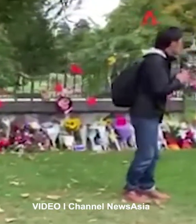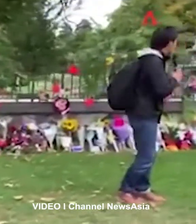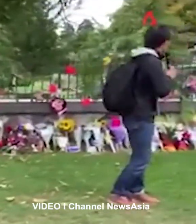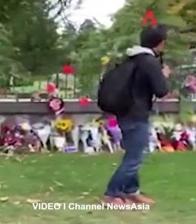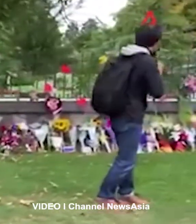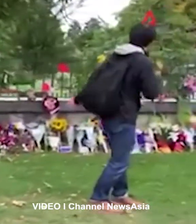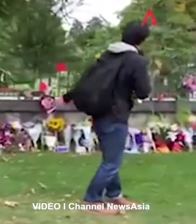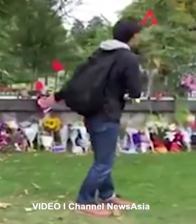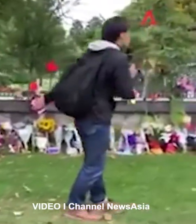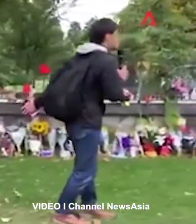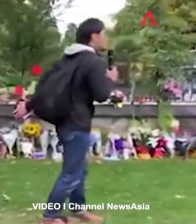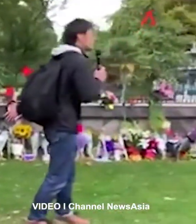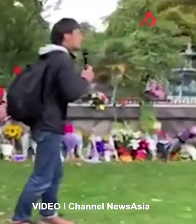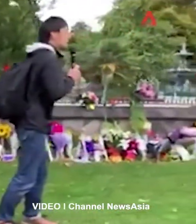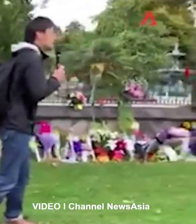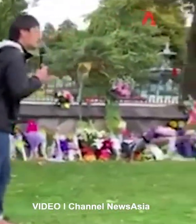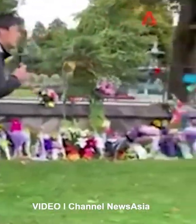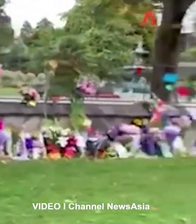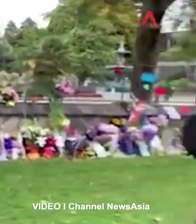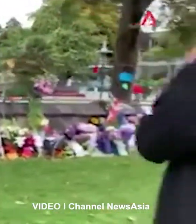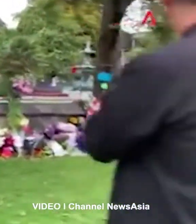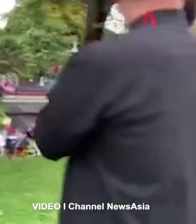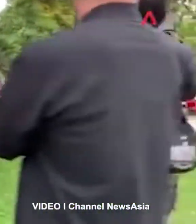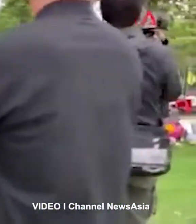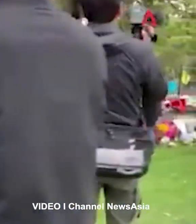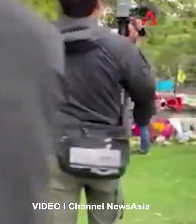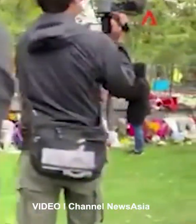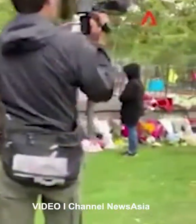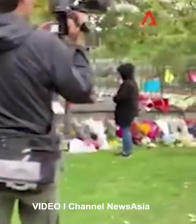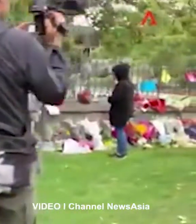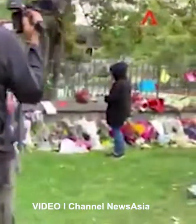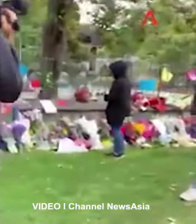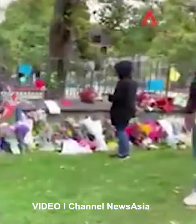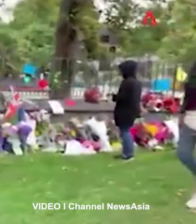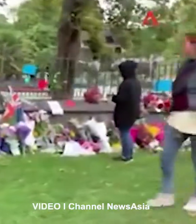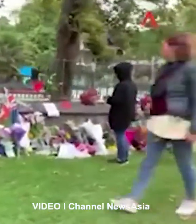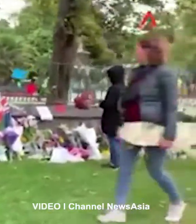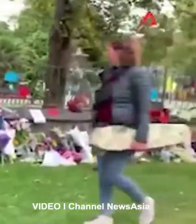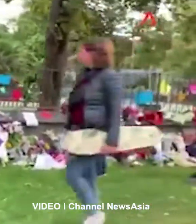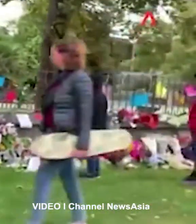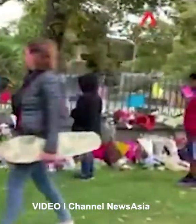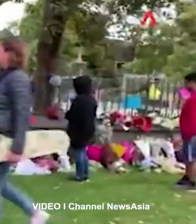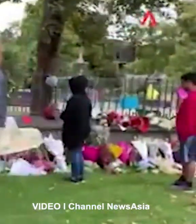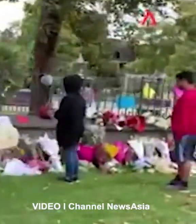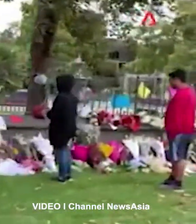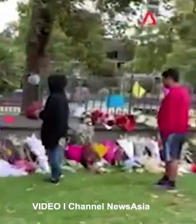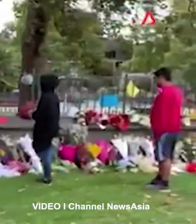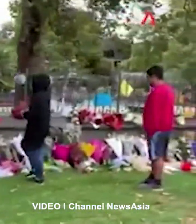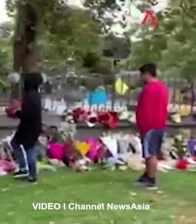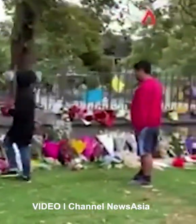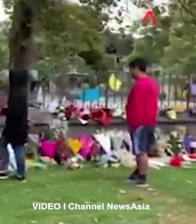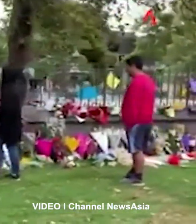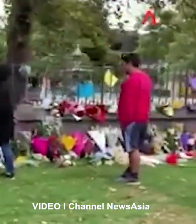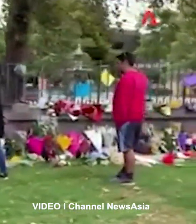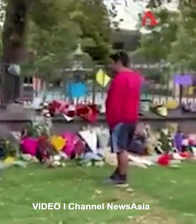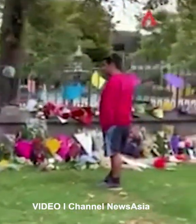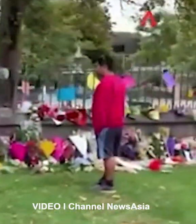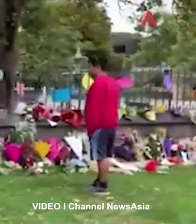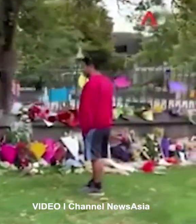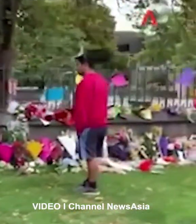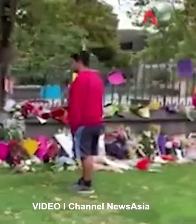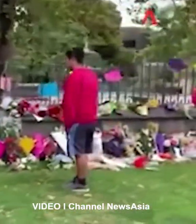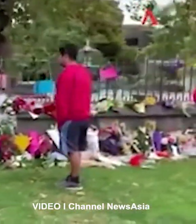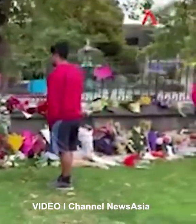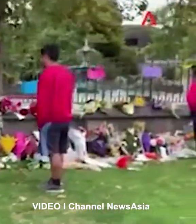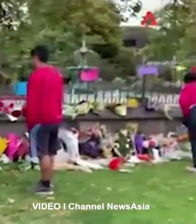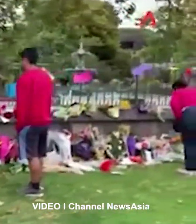seen action taken here, that hasn't prevented them being circulated beyond New Zealand shores. Uh, this is, uh, an issue that